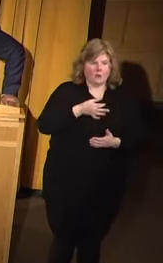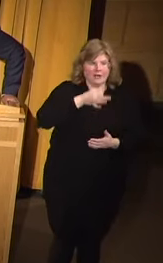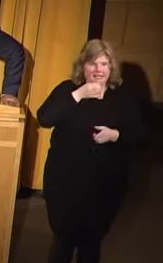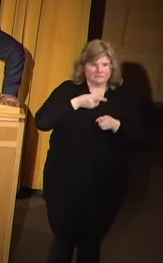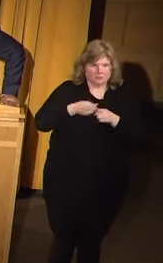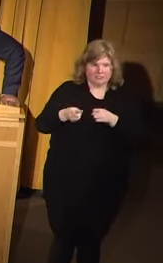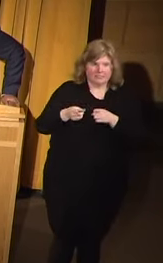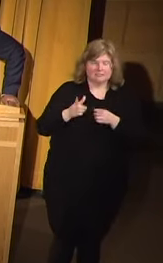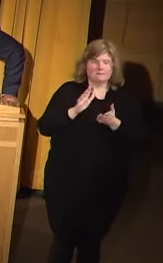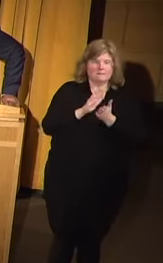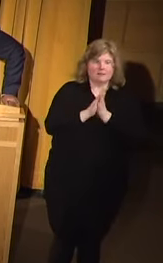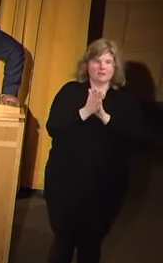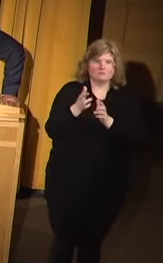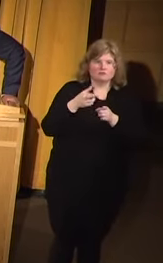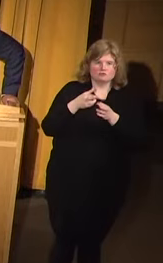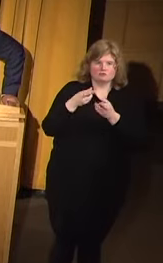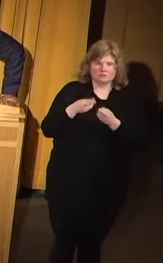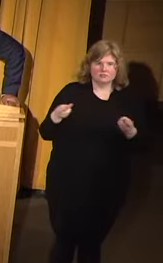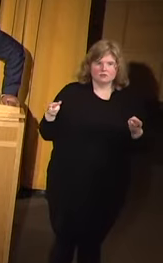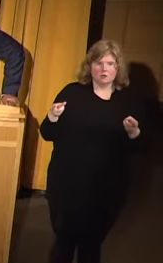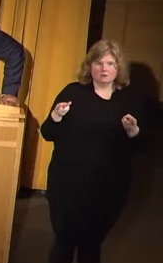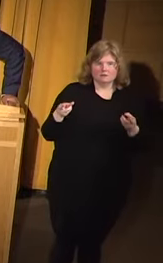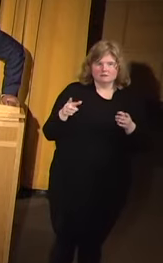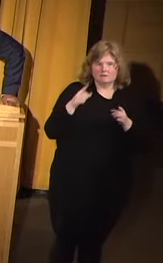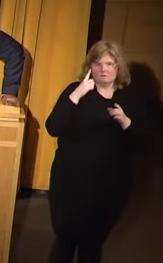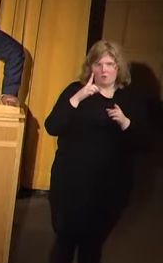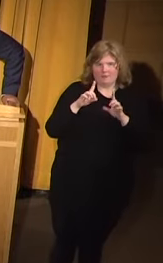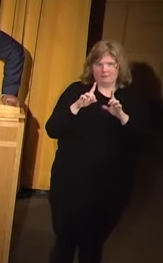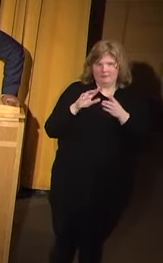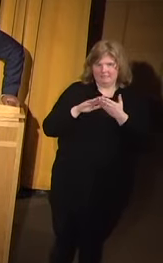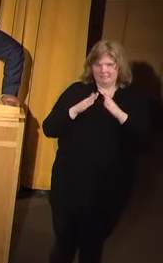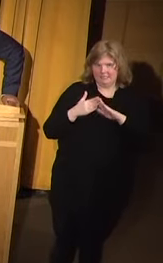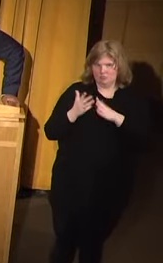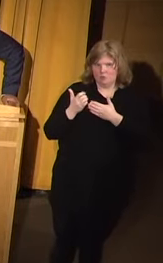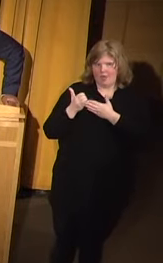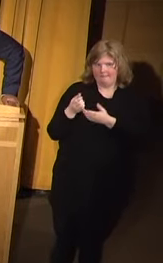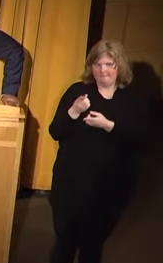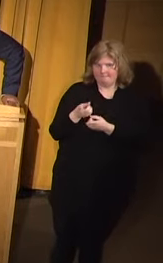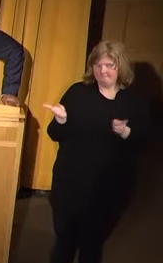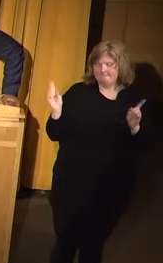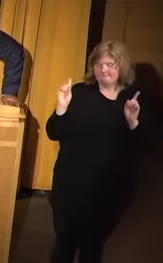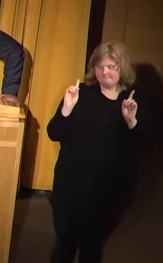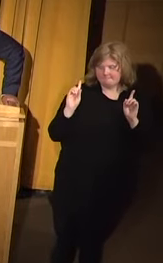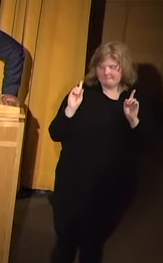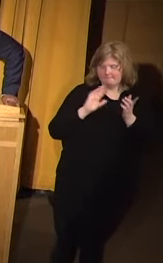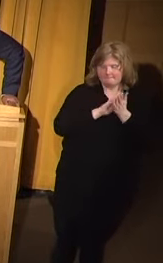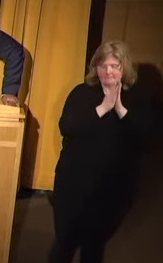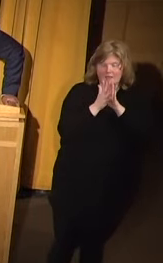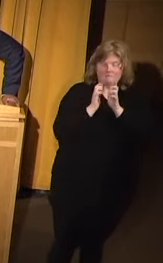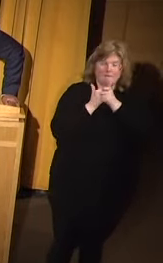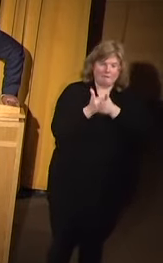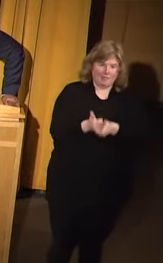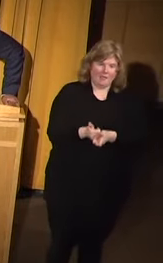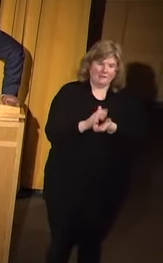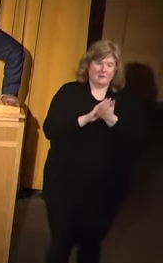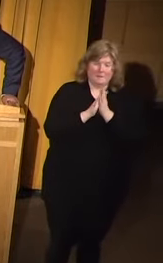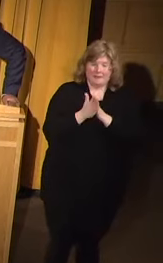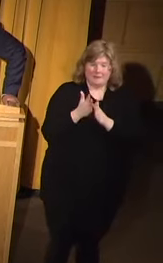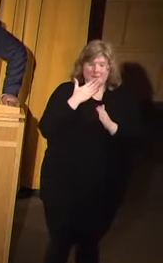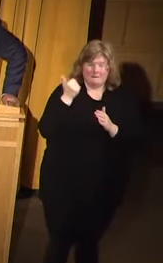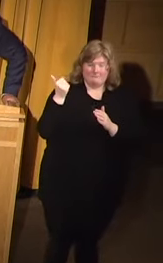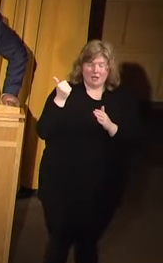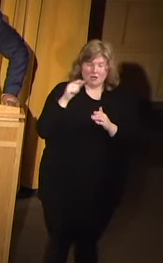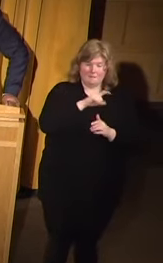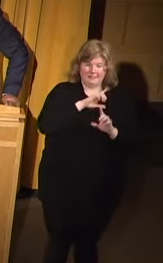to the department and to the city to be able to help them come into compliance and become a better police department.